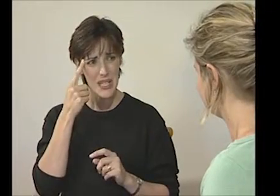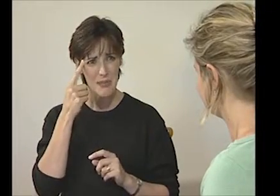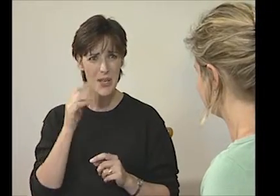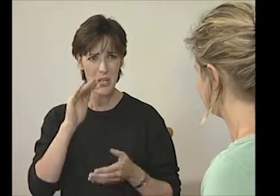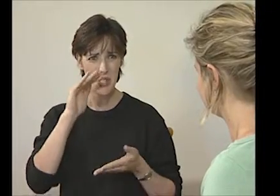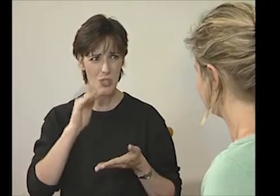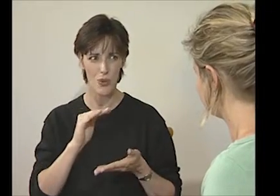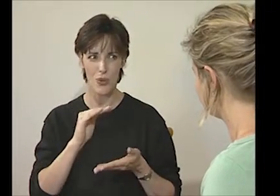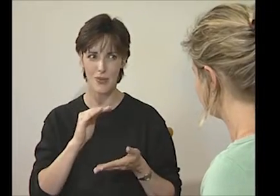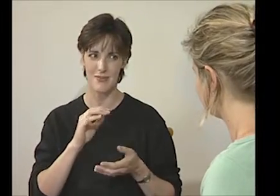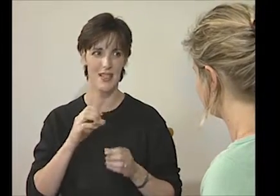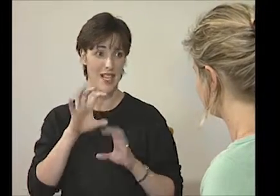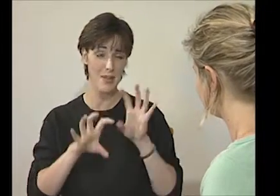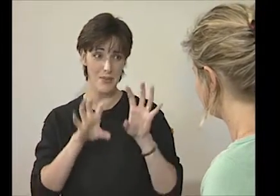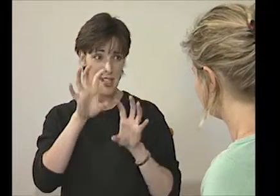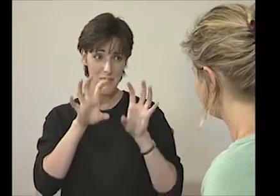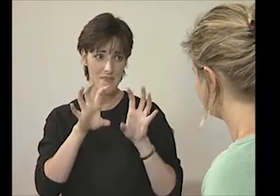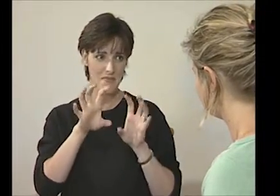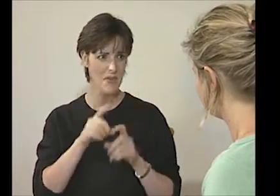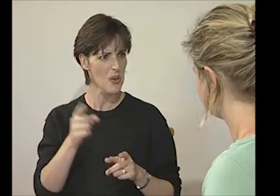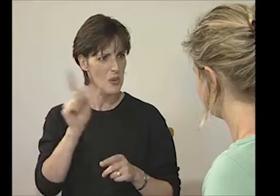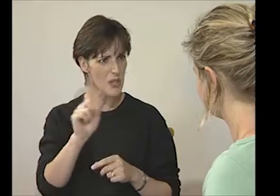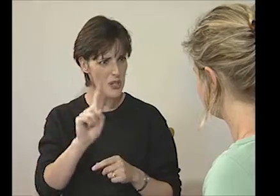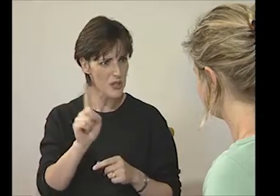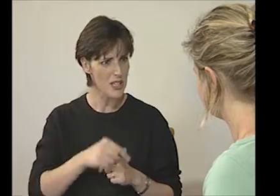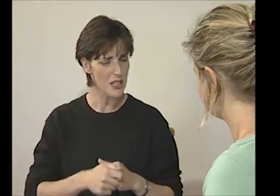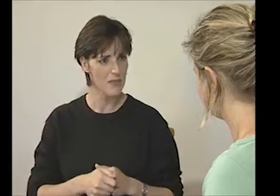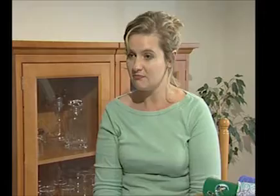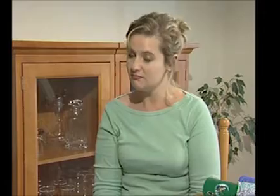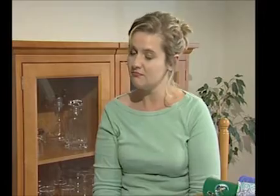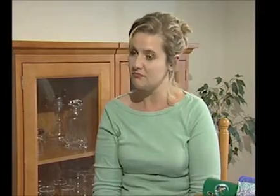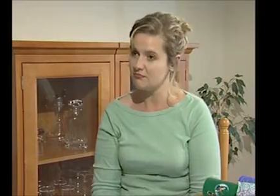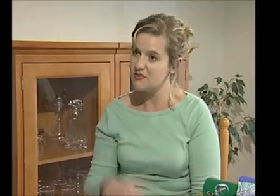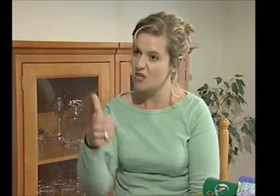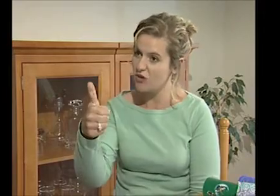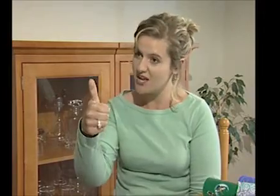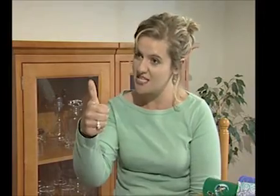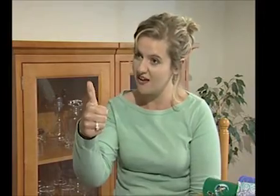maybe a small climbing frame. What do you think? It's a good idea.